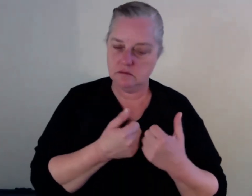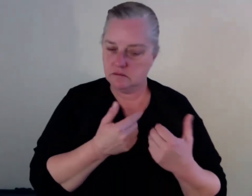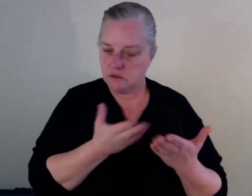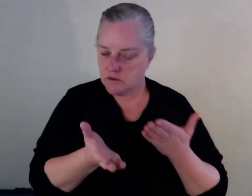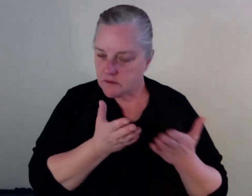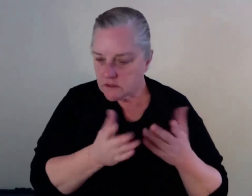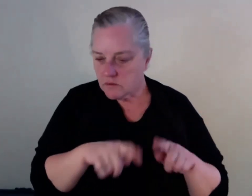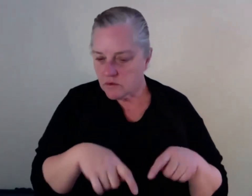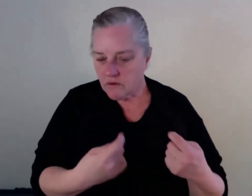of your communities?